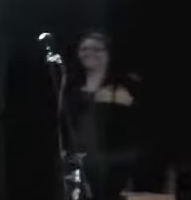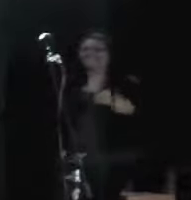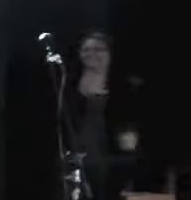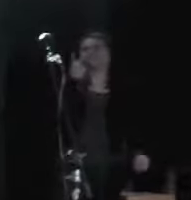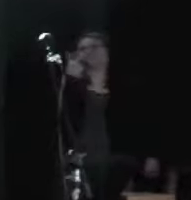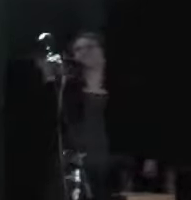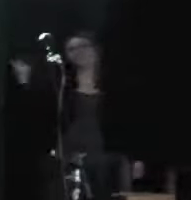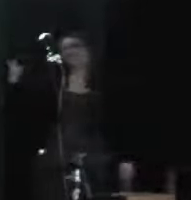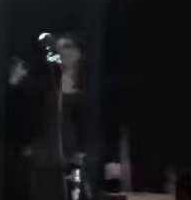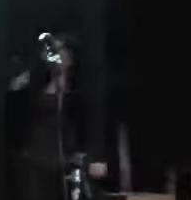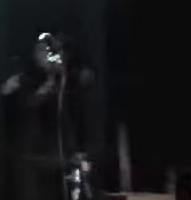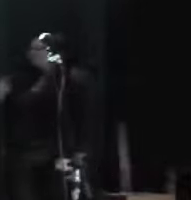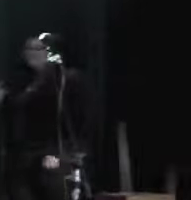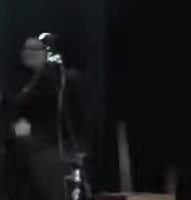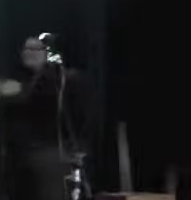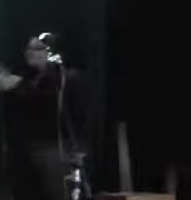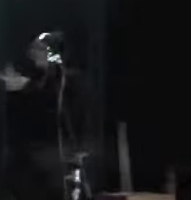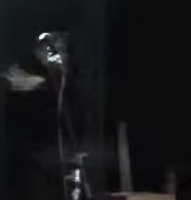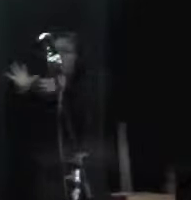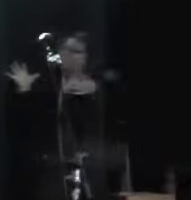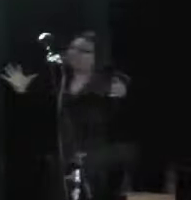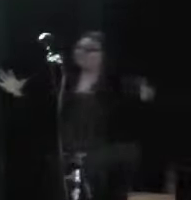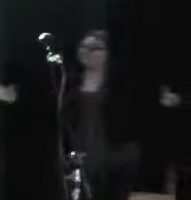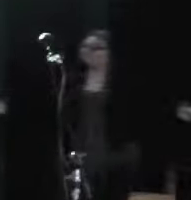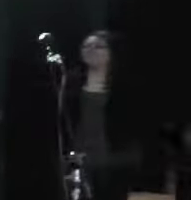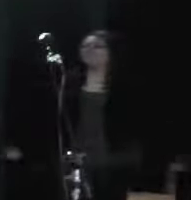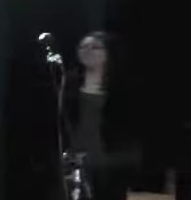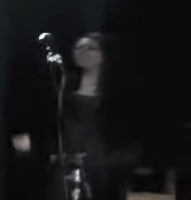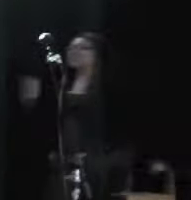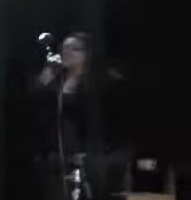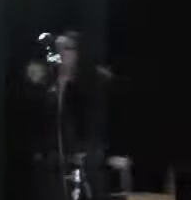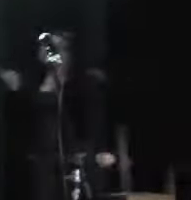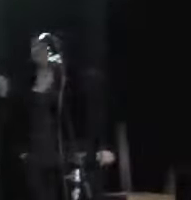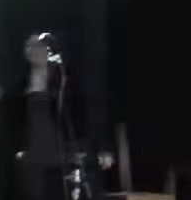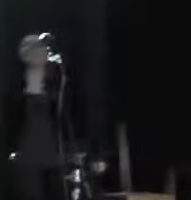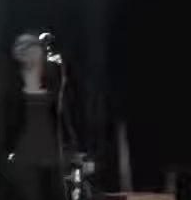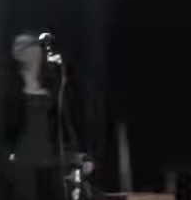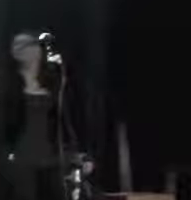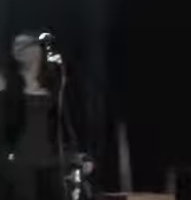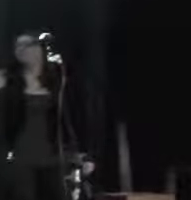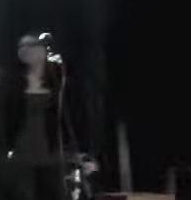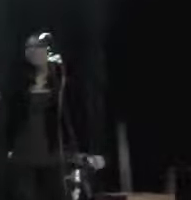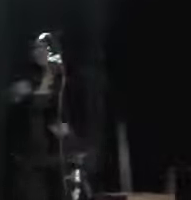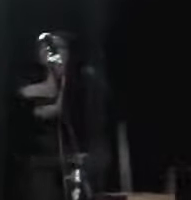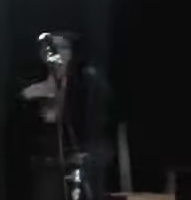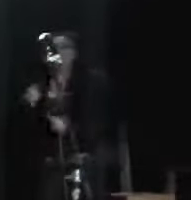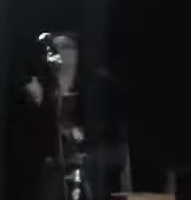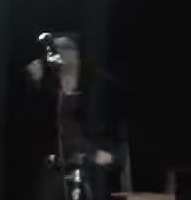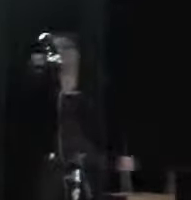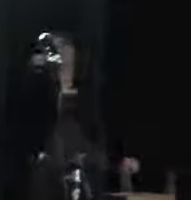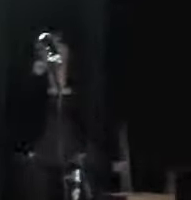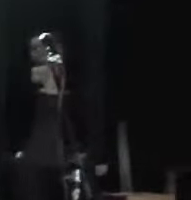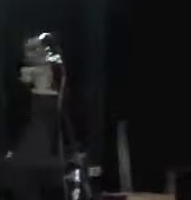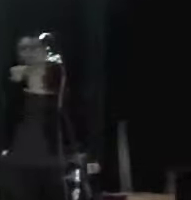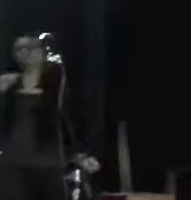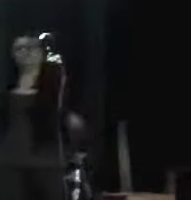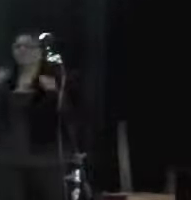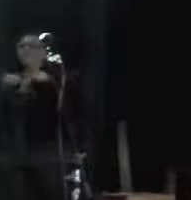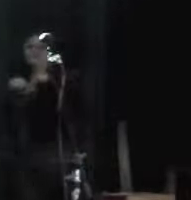Remember the day, I set you free, I told you you could always count on me girl From